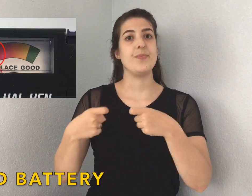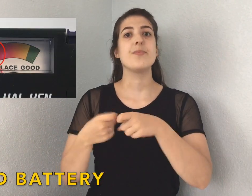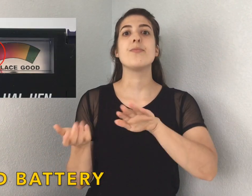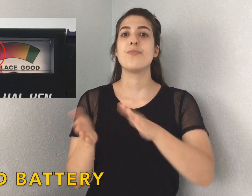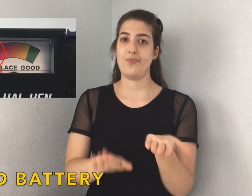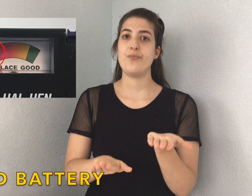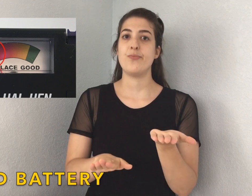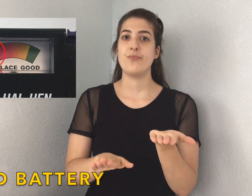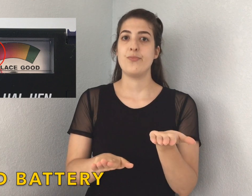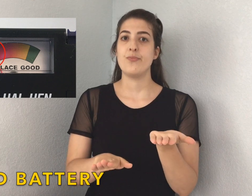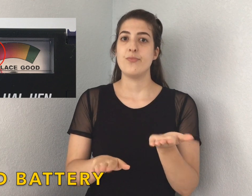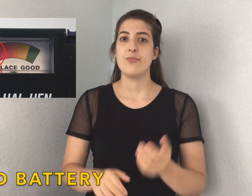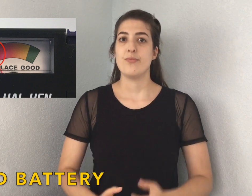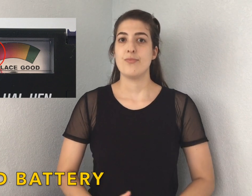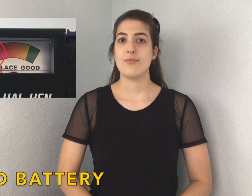Dead battery. Battery.